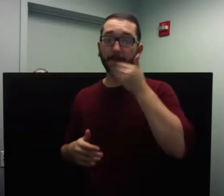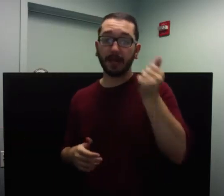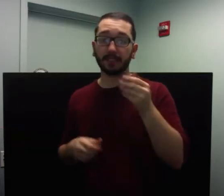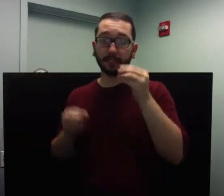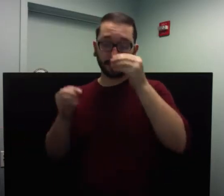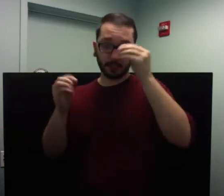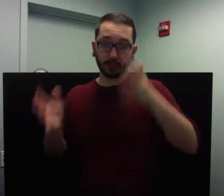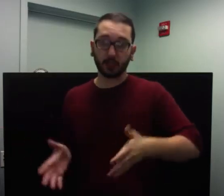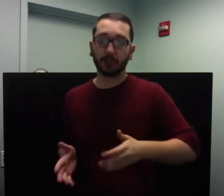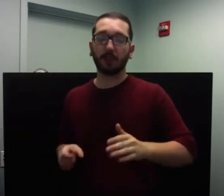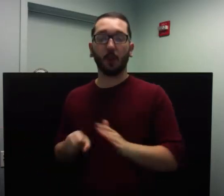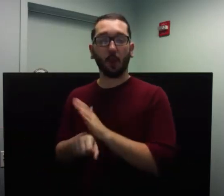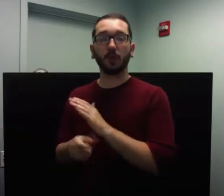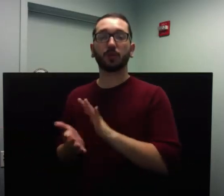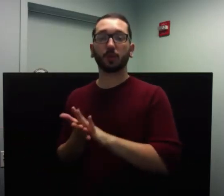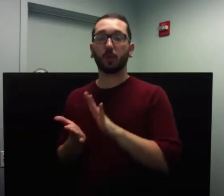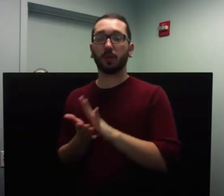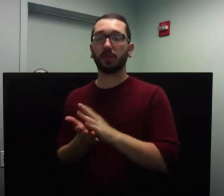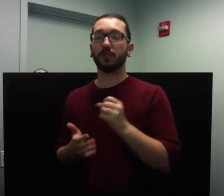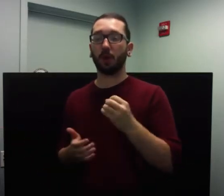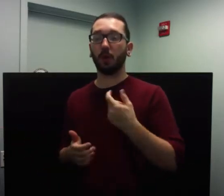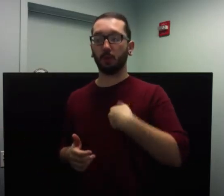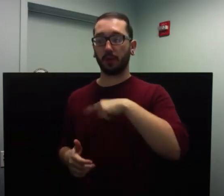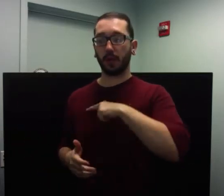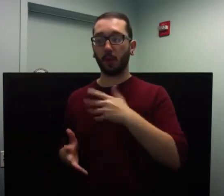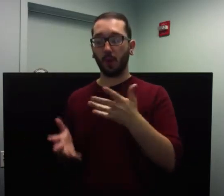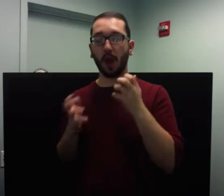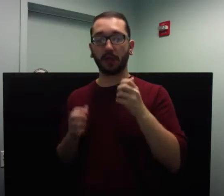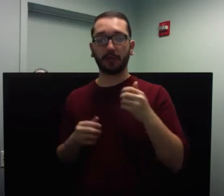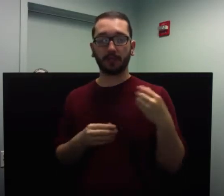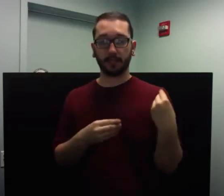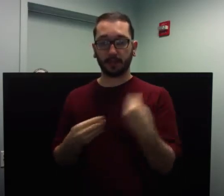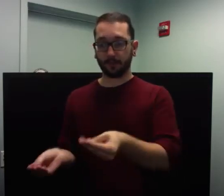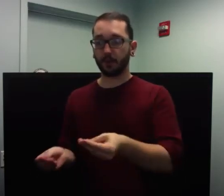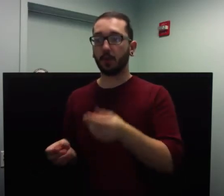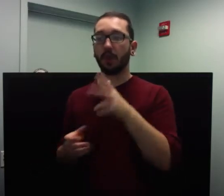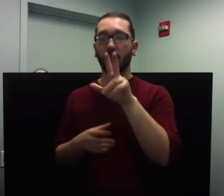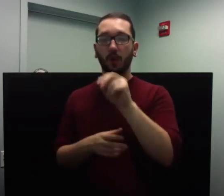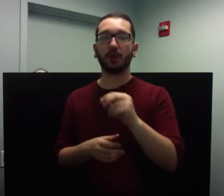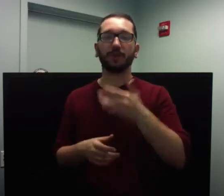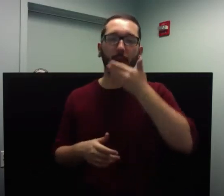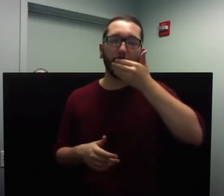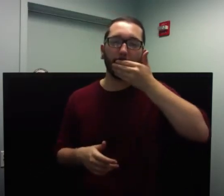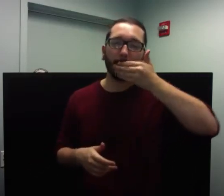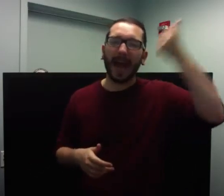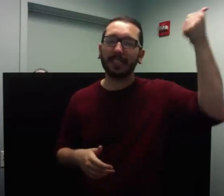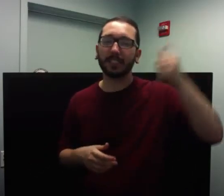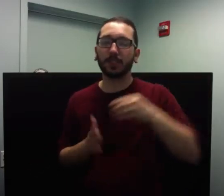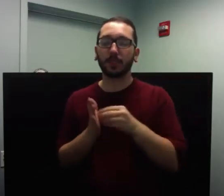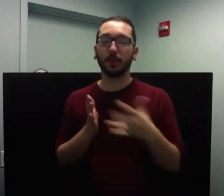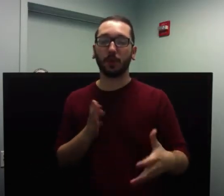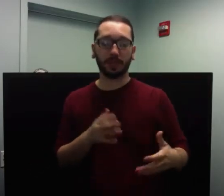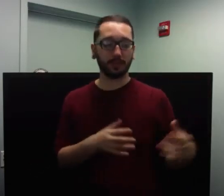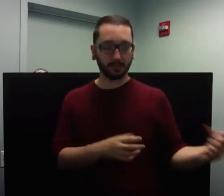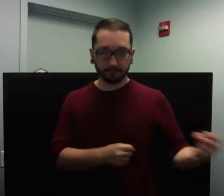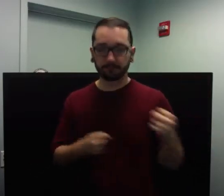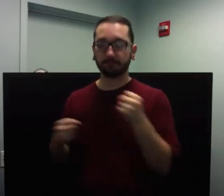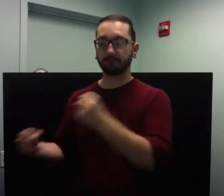performance by giving you each 30 of the best students. These teachers were asked, don't tell